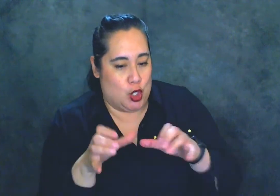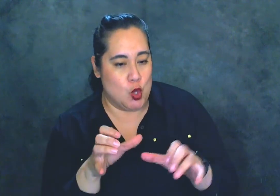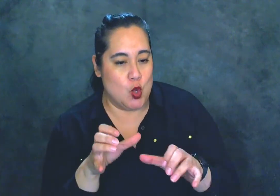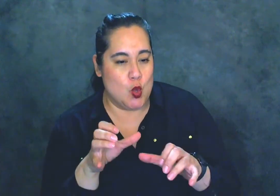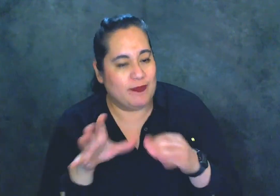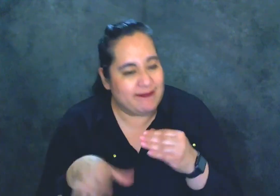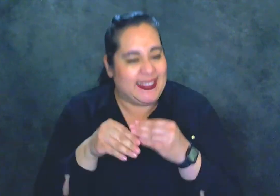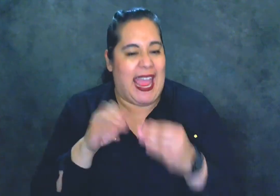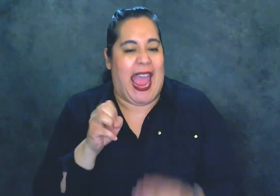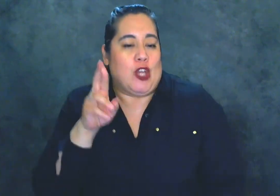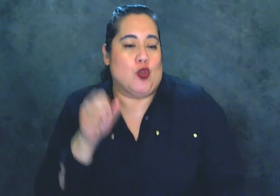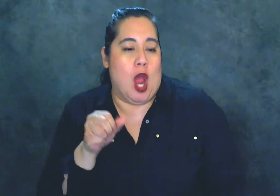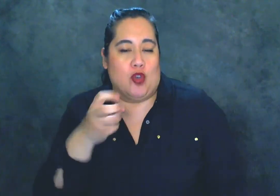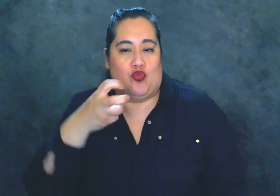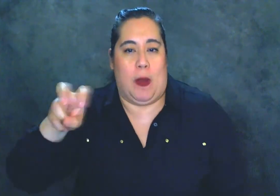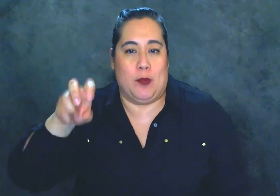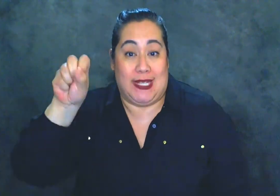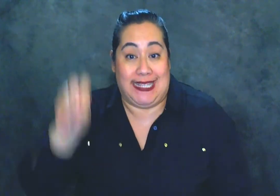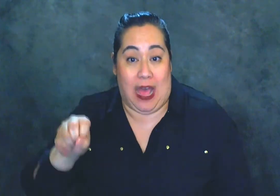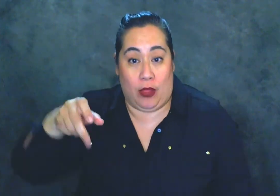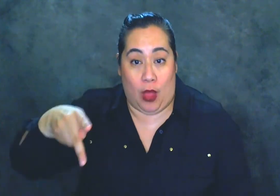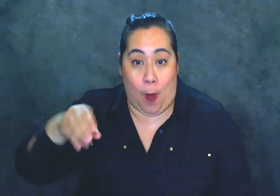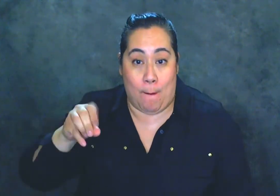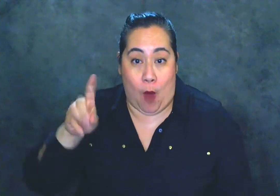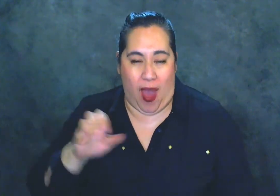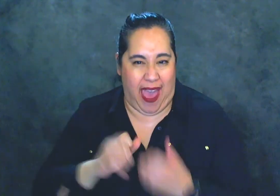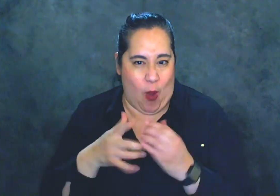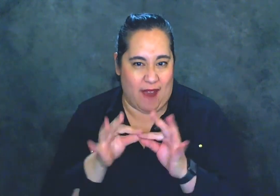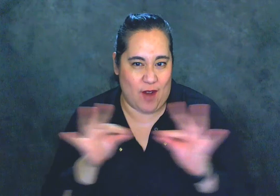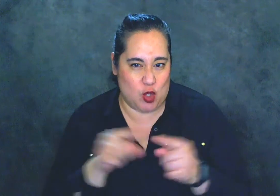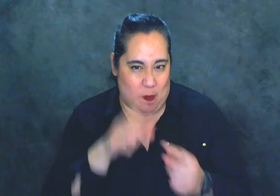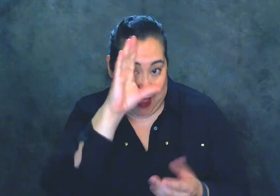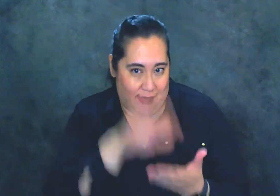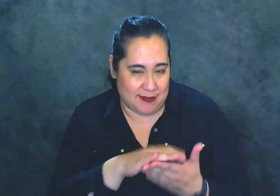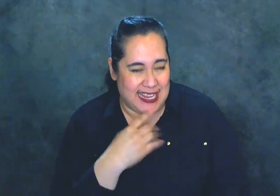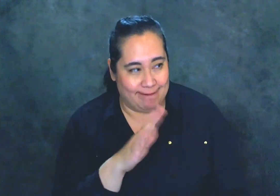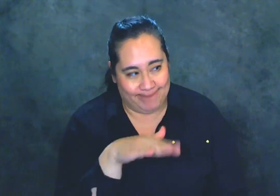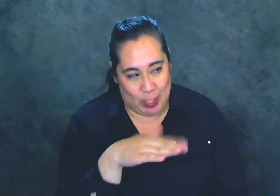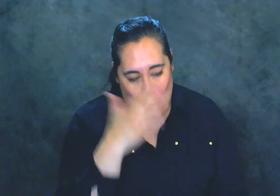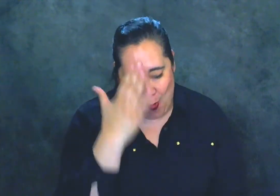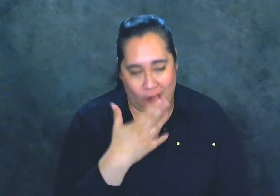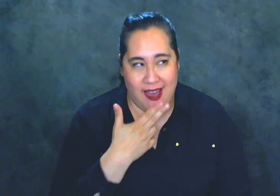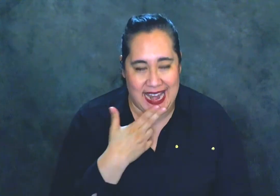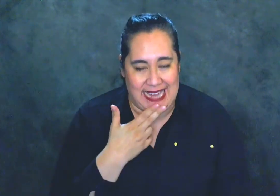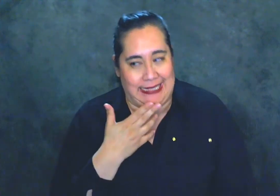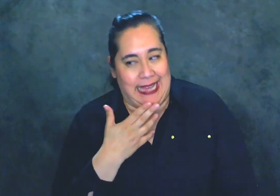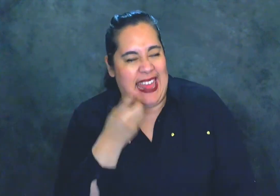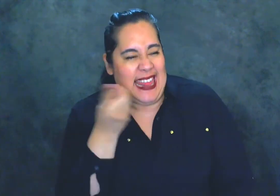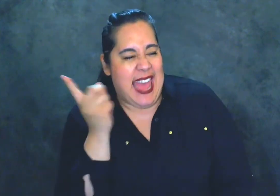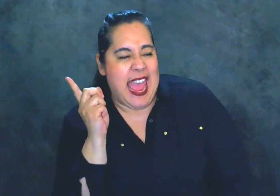trip to the South Pole. And the way I had phrased it to my husband was, you know, honey, they might need someone to go to the South Pole to